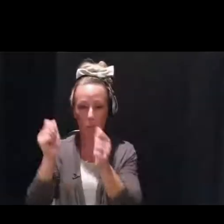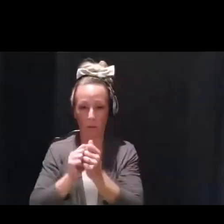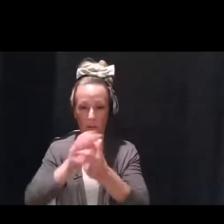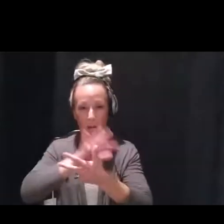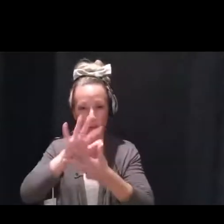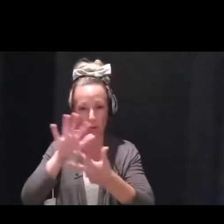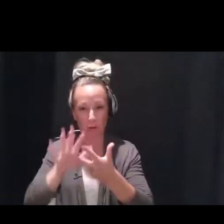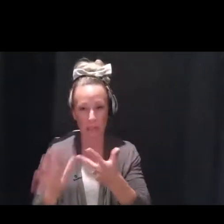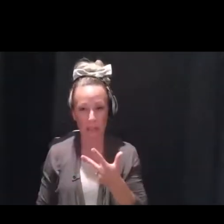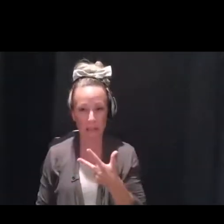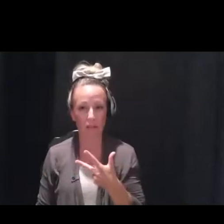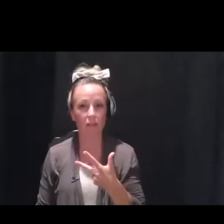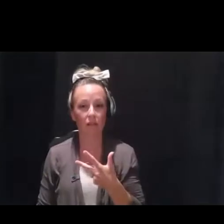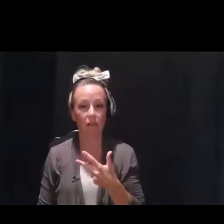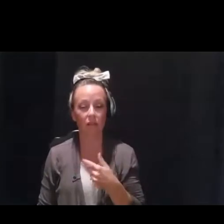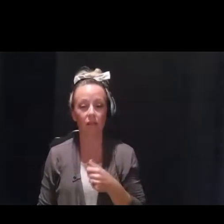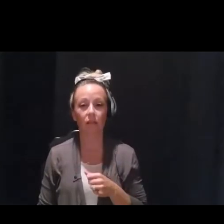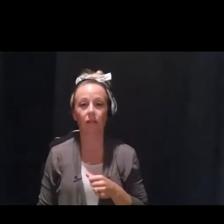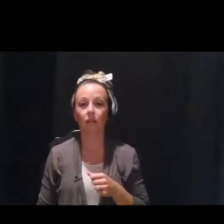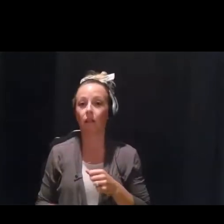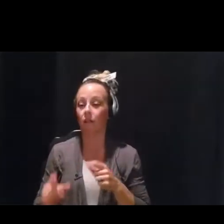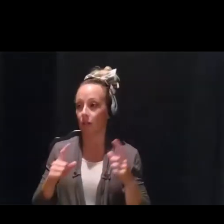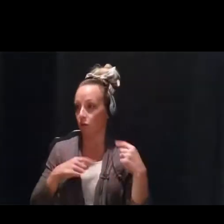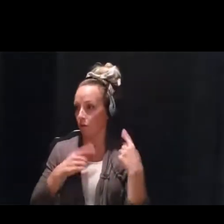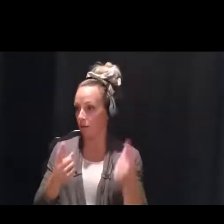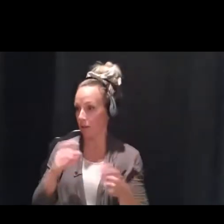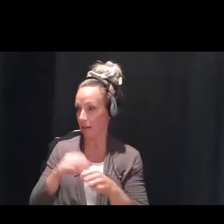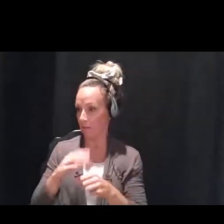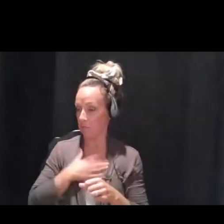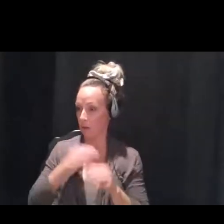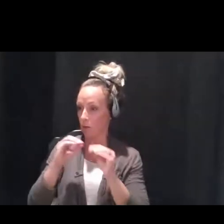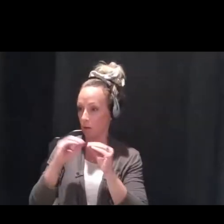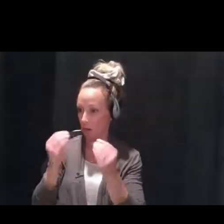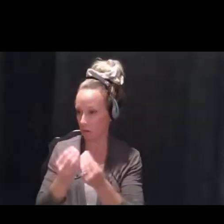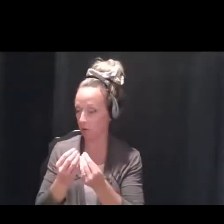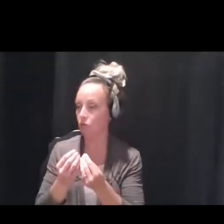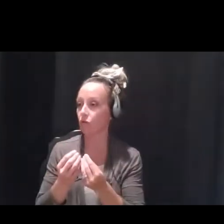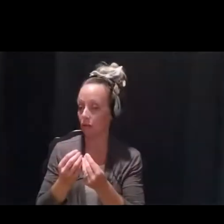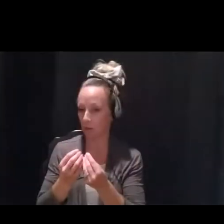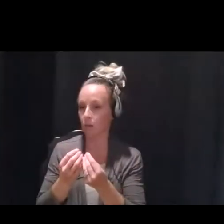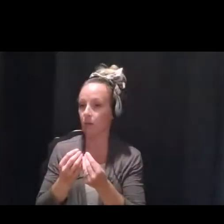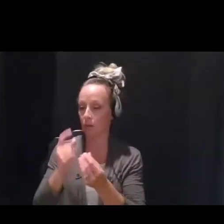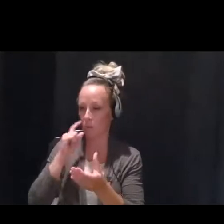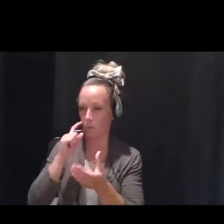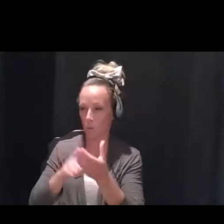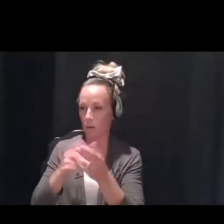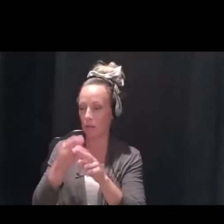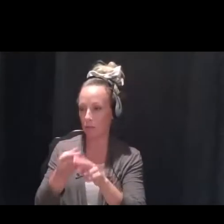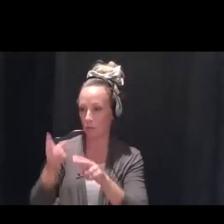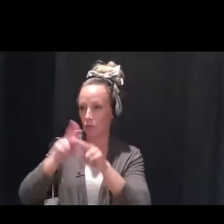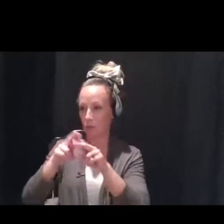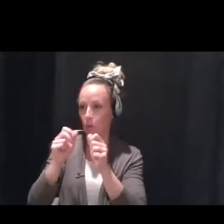Well, from what we have seen within our organization, we have where we have seen some increases in